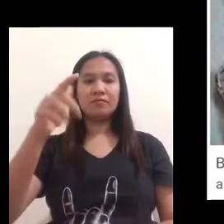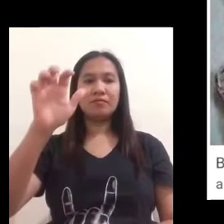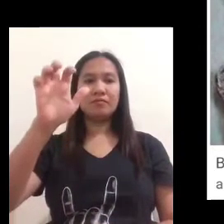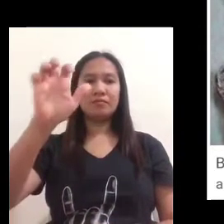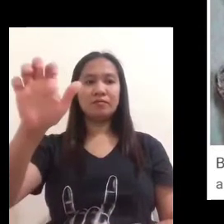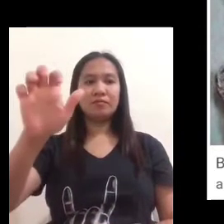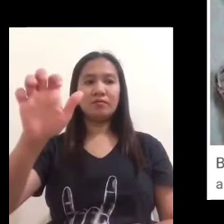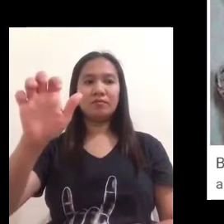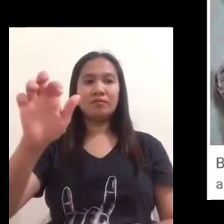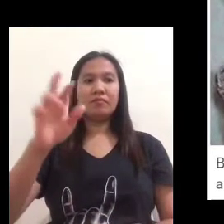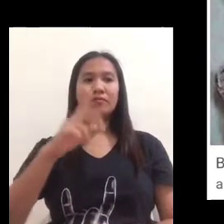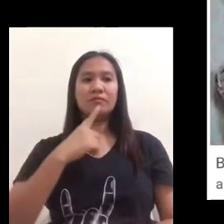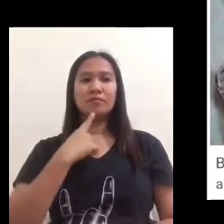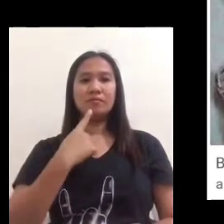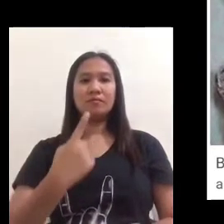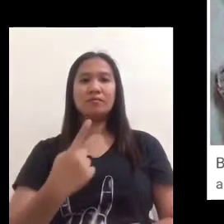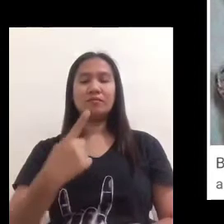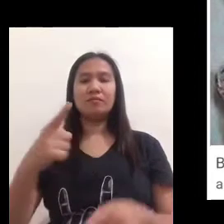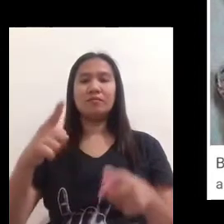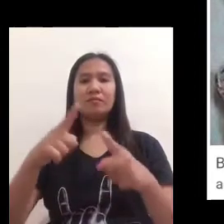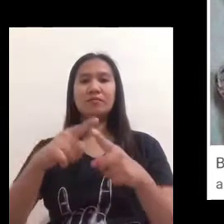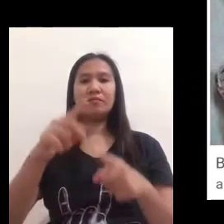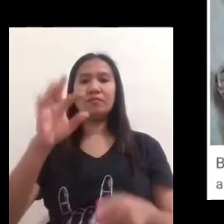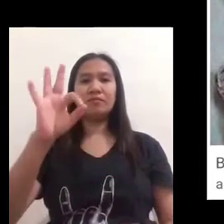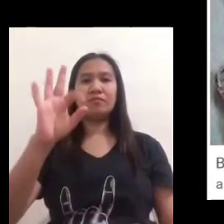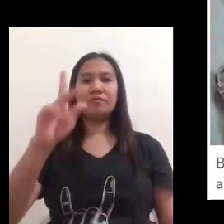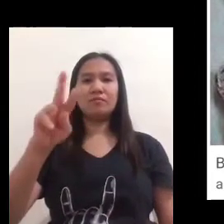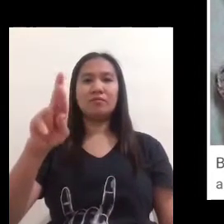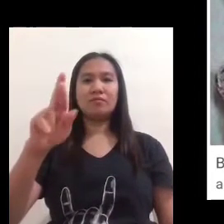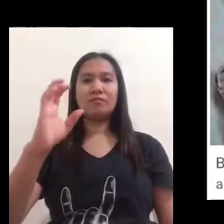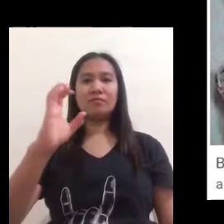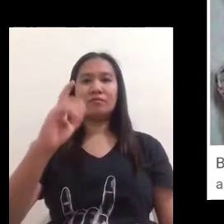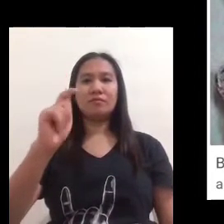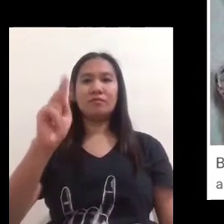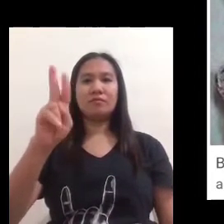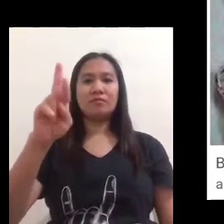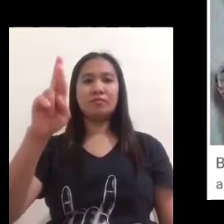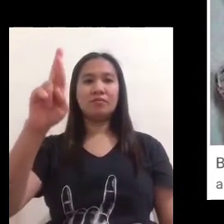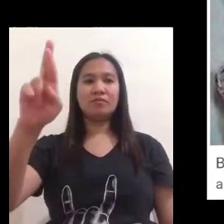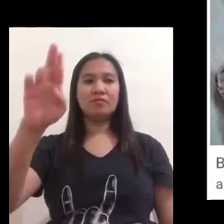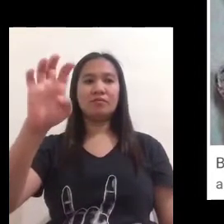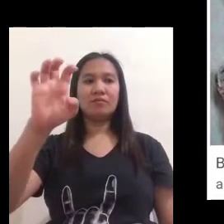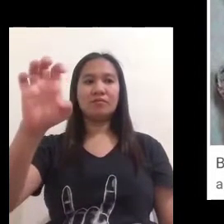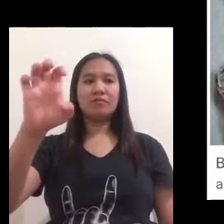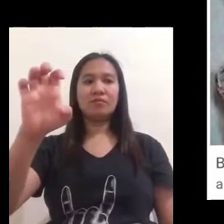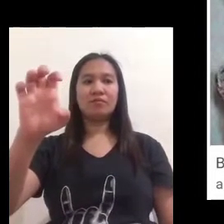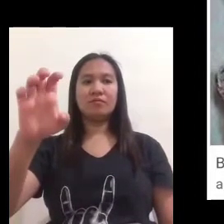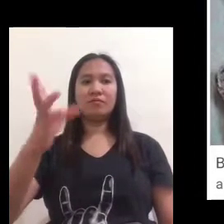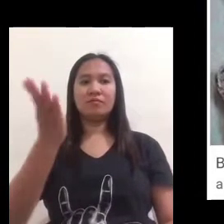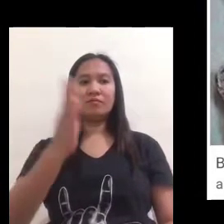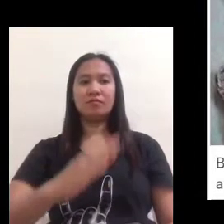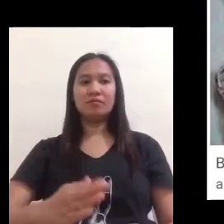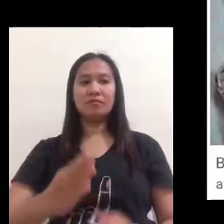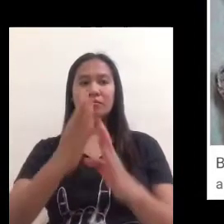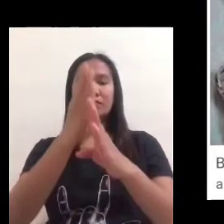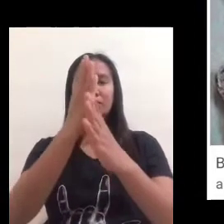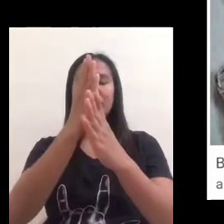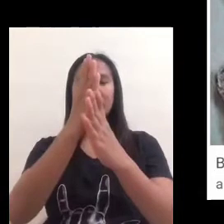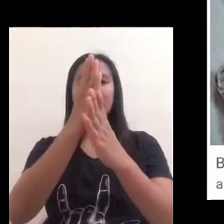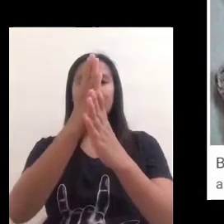sample here we have failed spar if you will get a hammer and then hit this rock this rock will